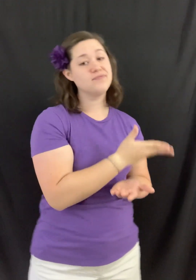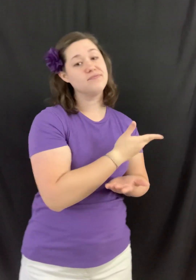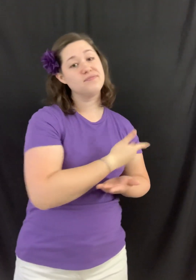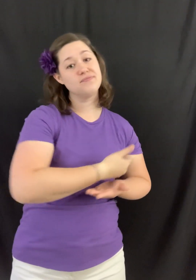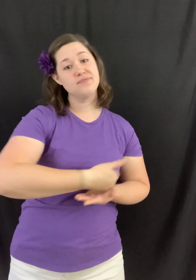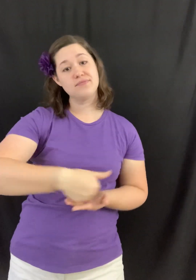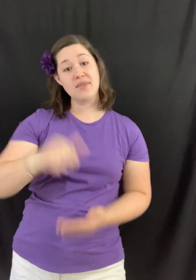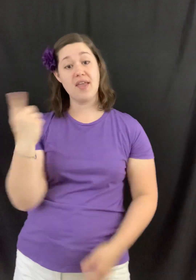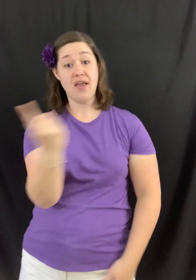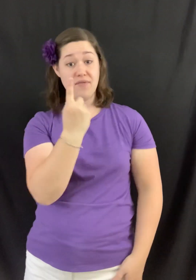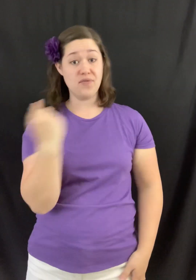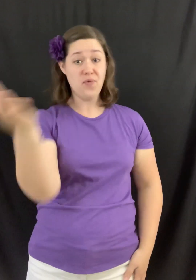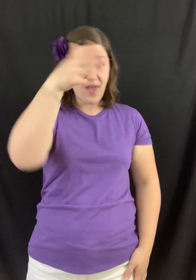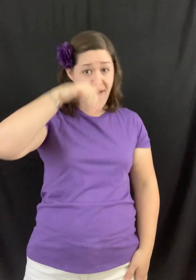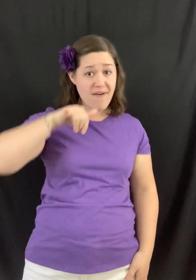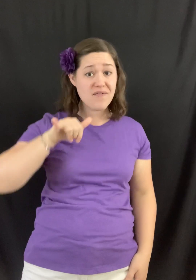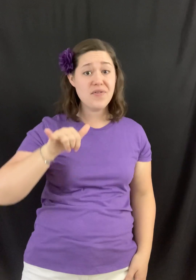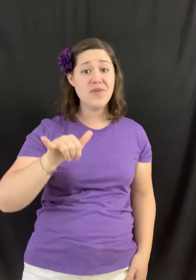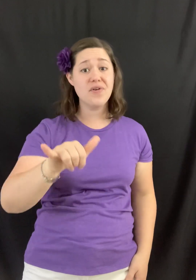And forever Thank you.